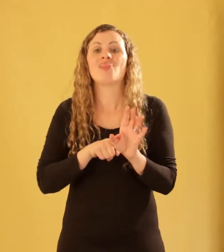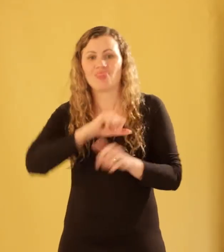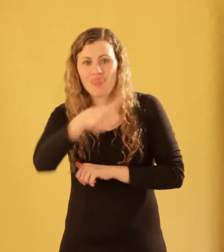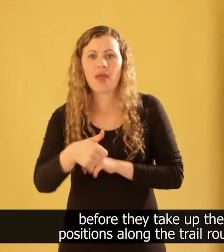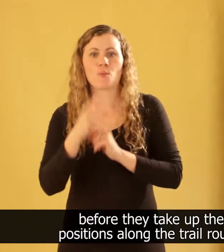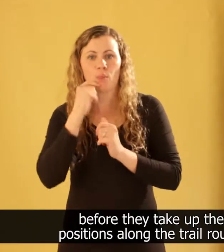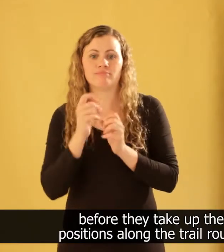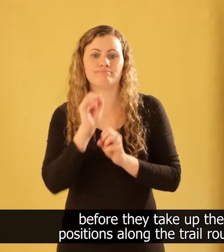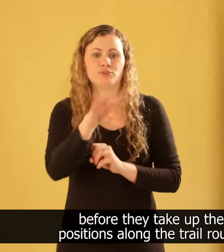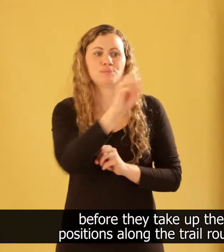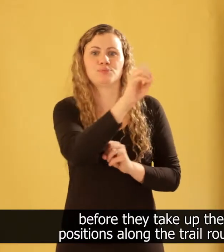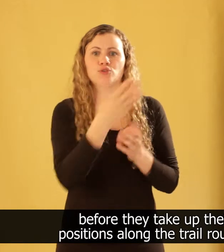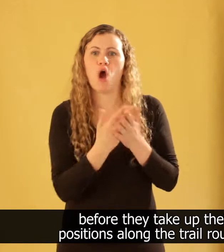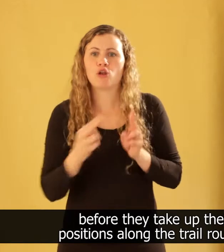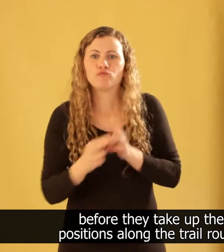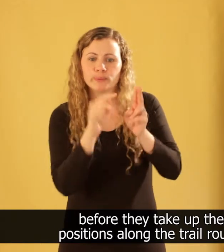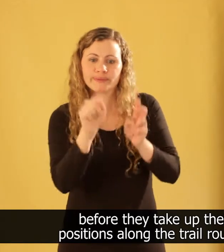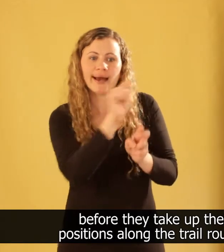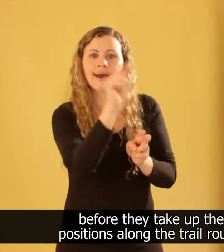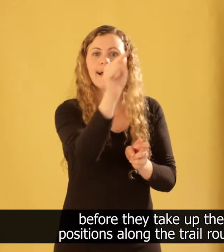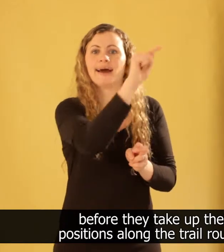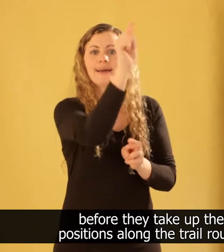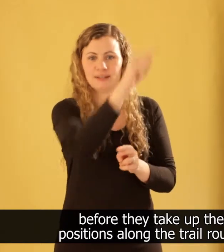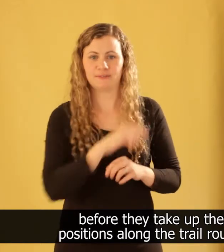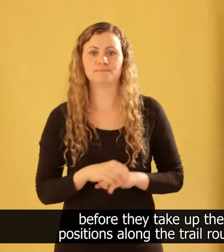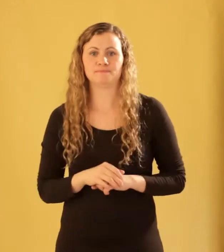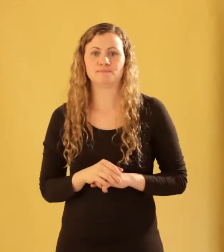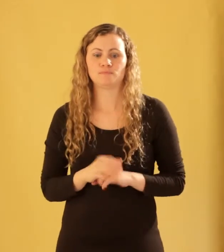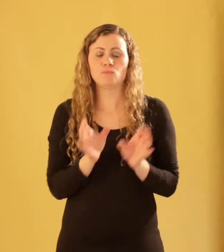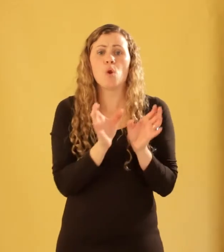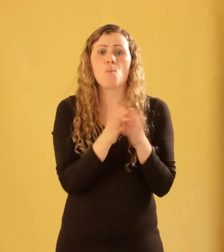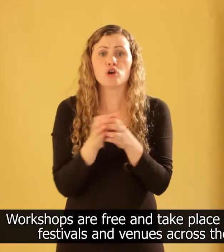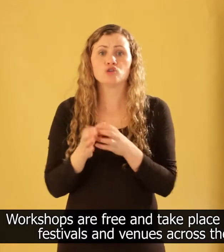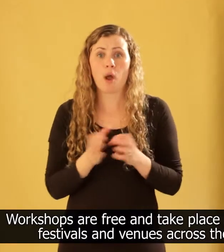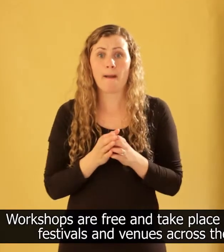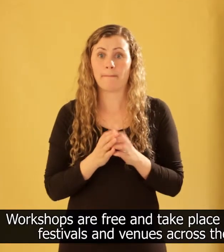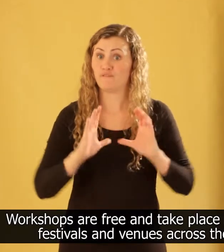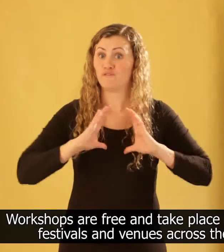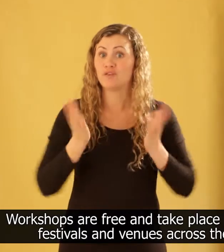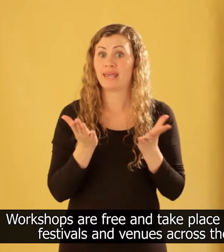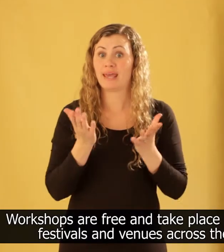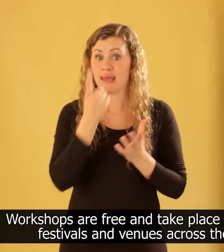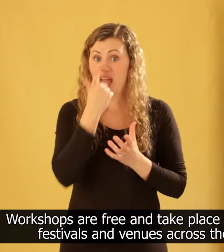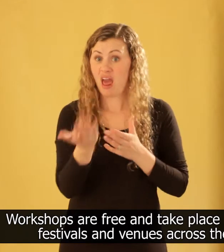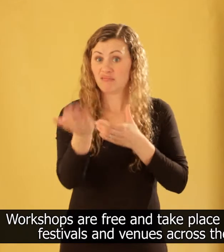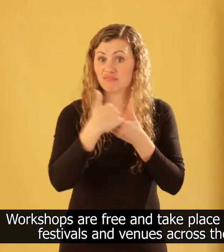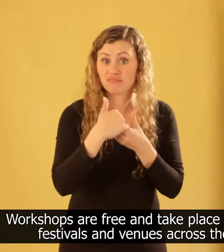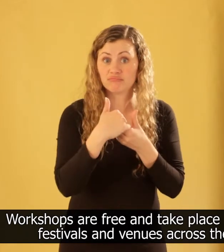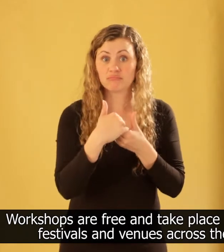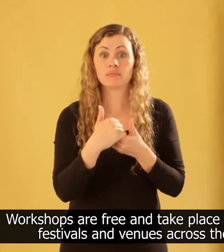Before they take up their positions along the trail route. Workshops are free and take place until June